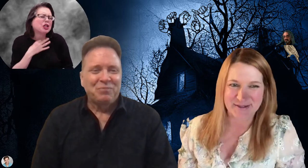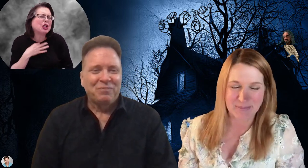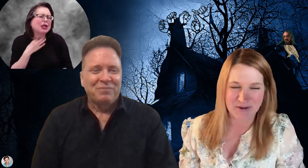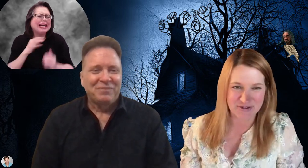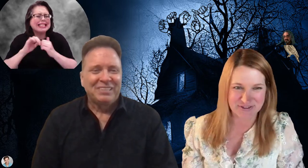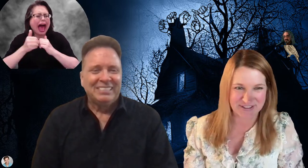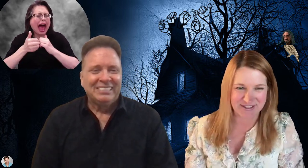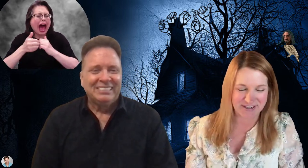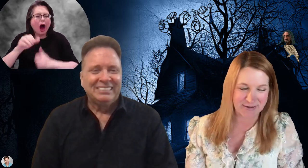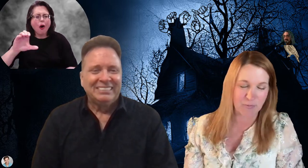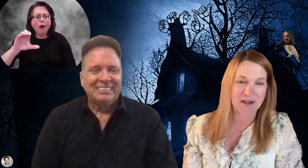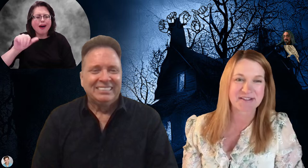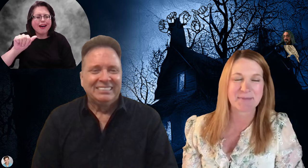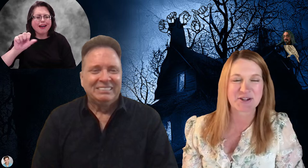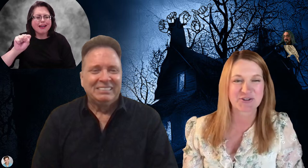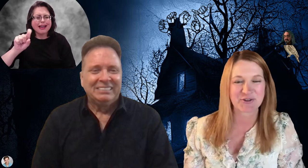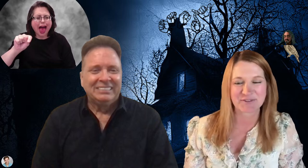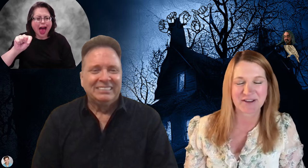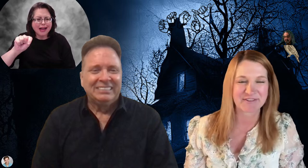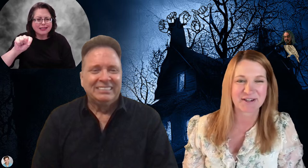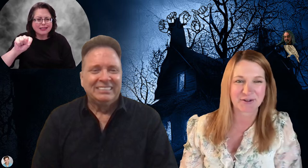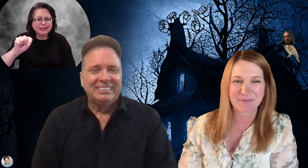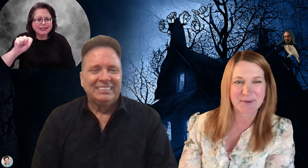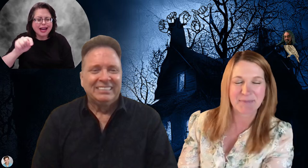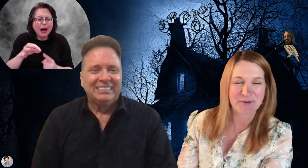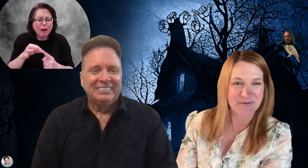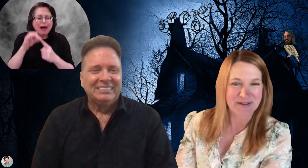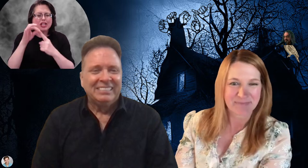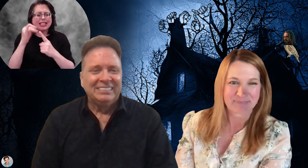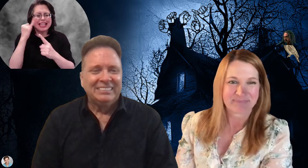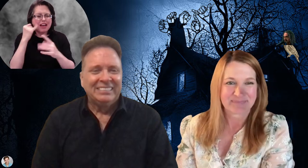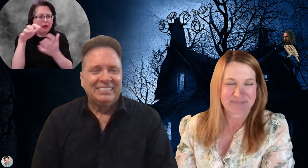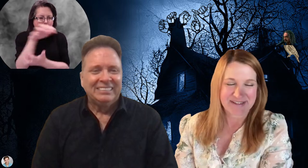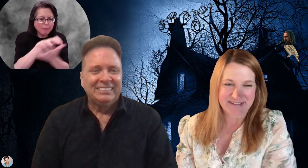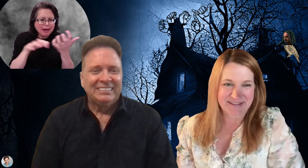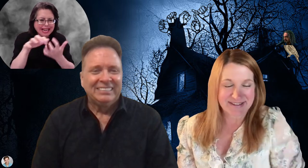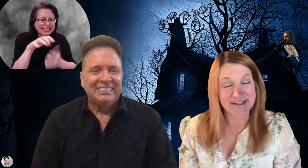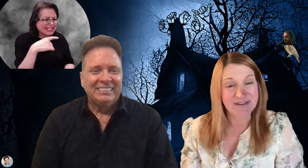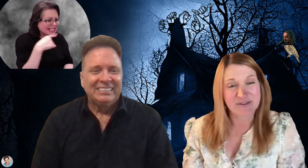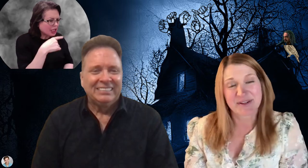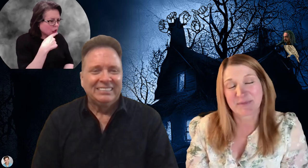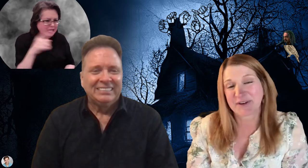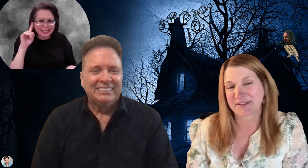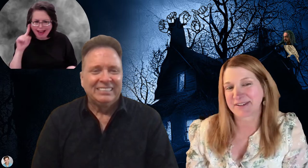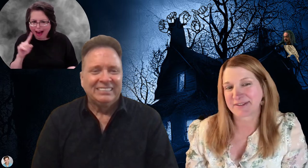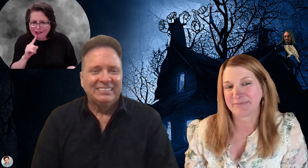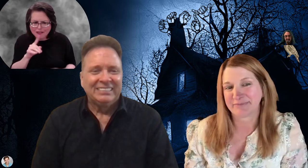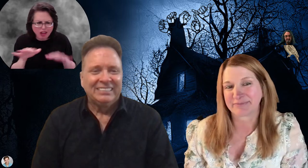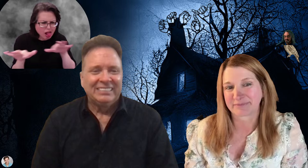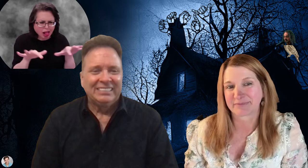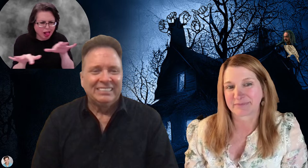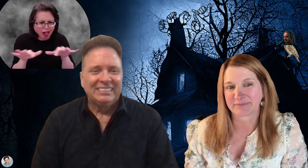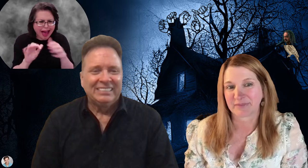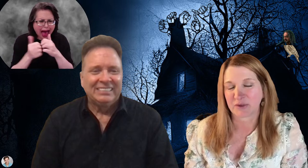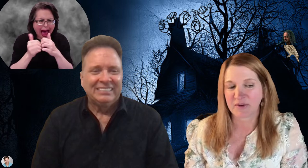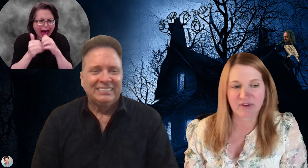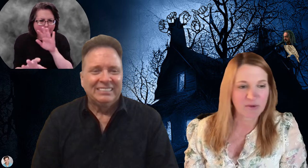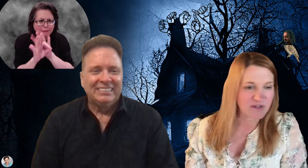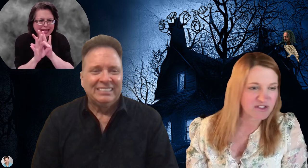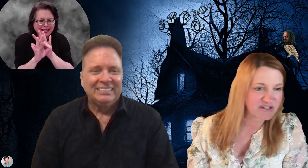especially when it's a mixture of deaf and hearing people. It's an interesting process. Do we have any questions